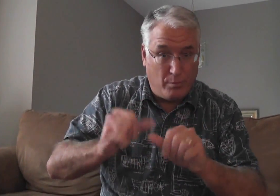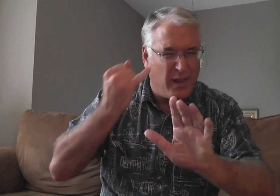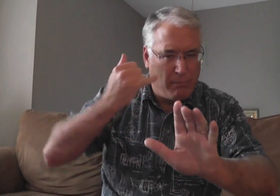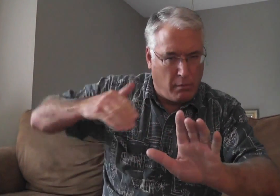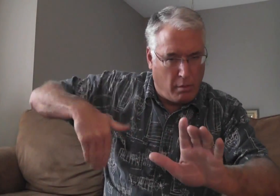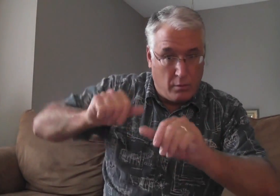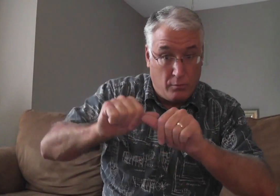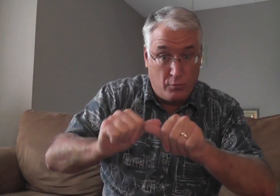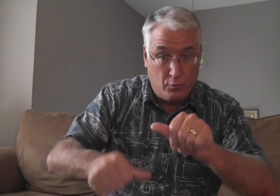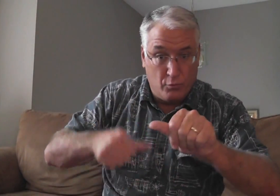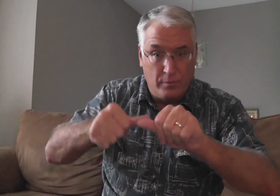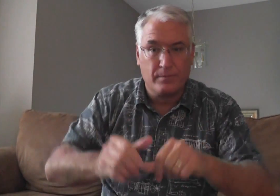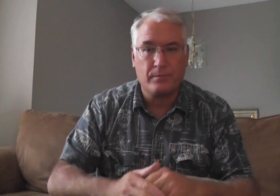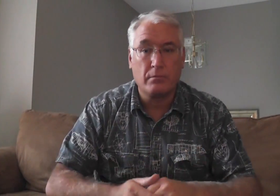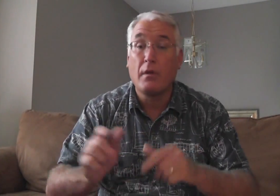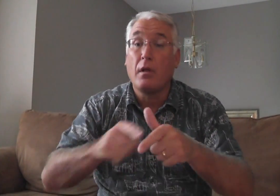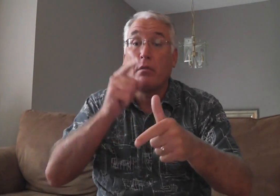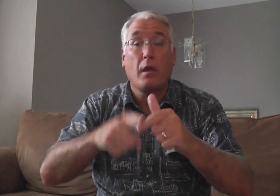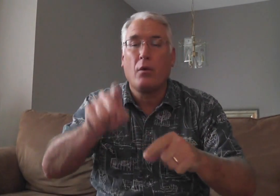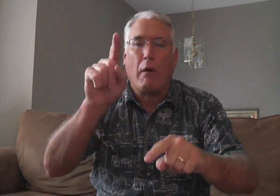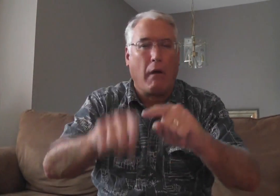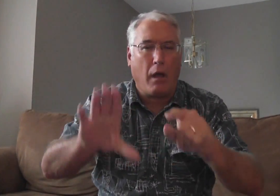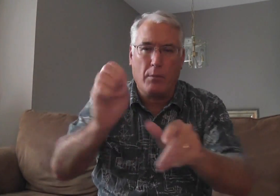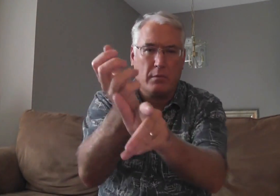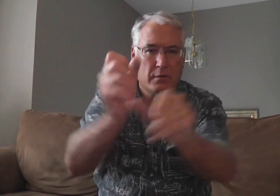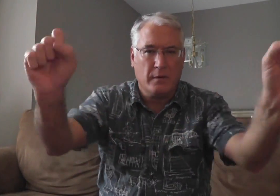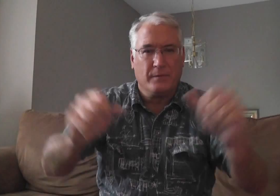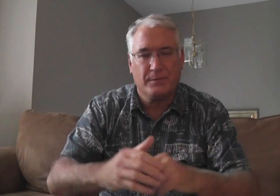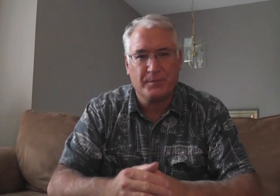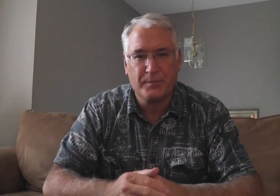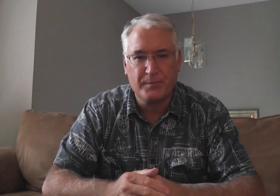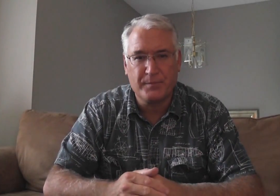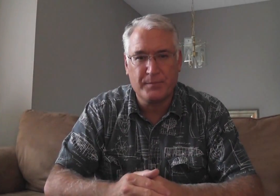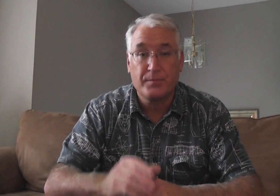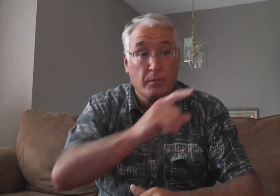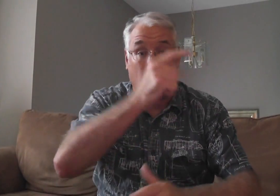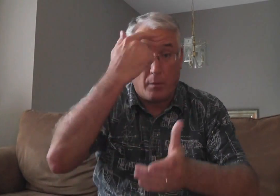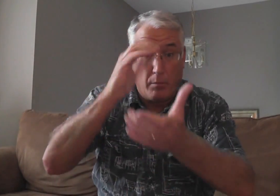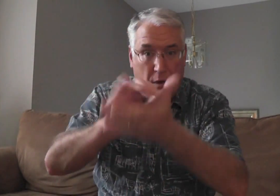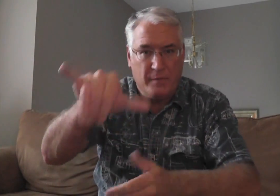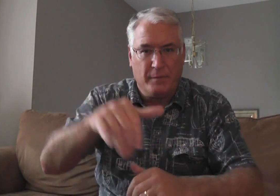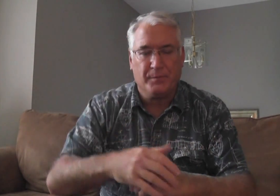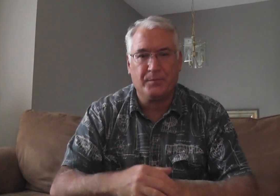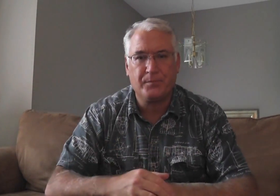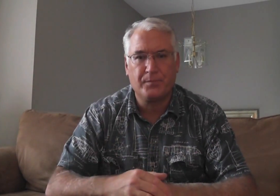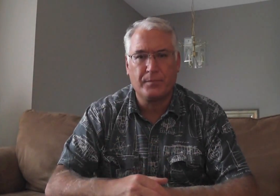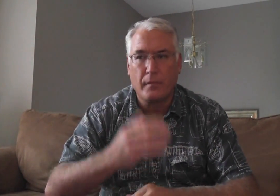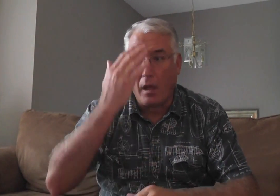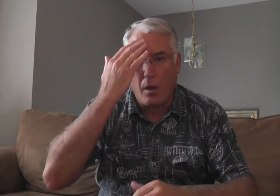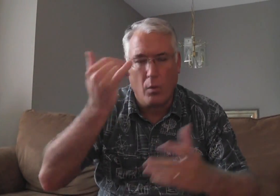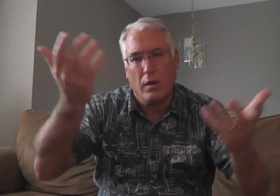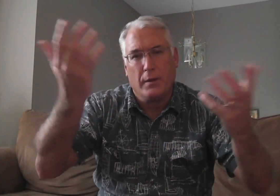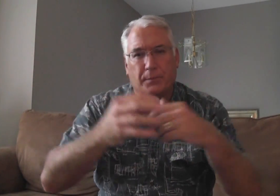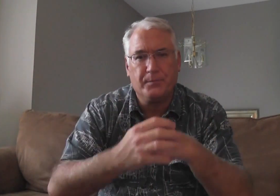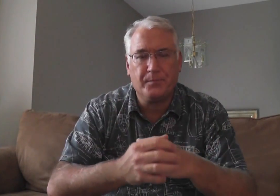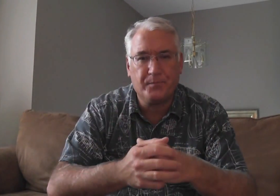not circumcised, then you cannot be saved. They believe that. Now why?